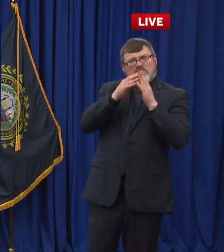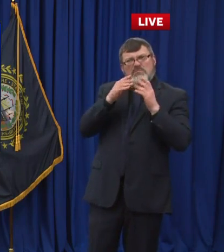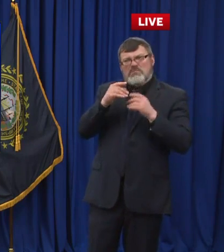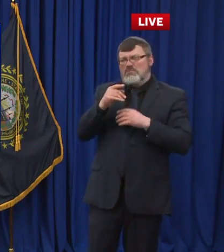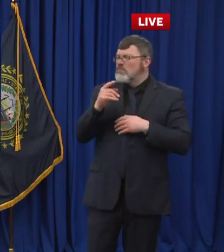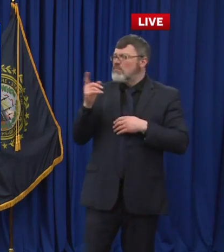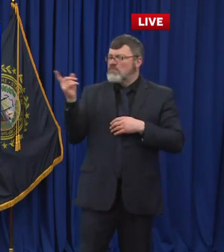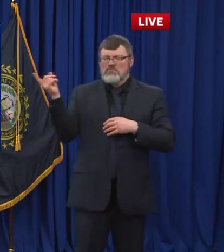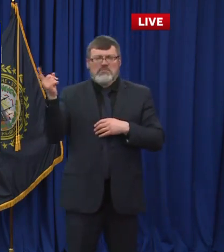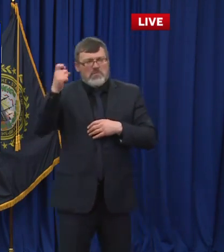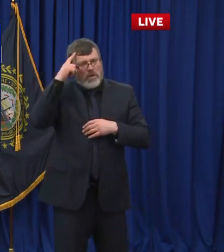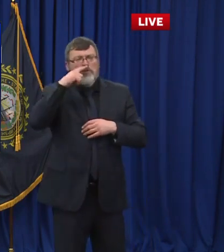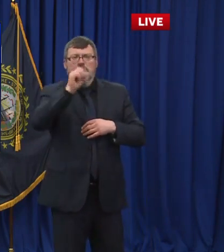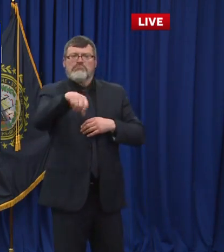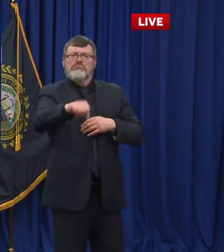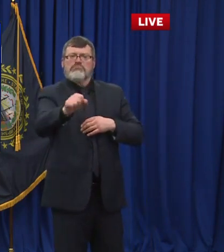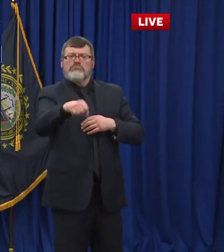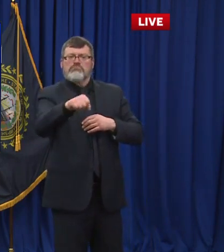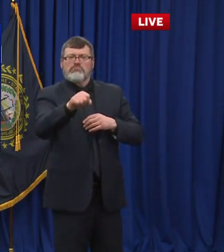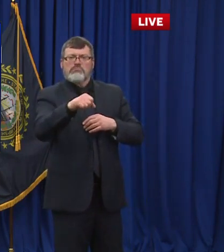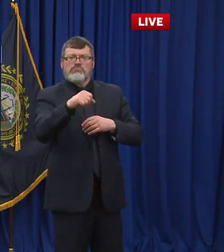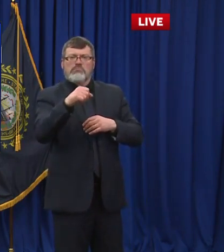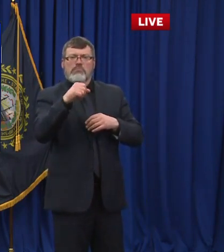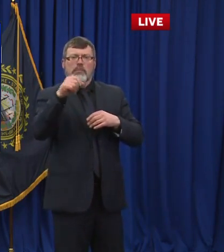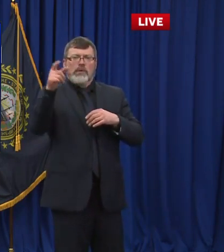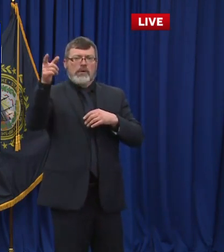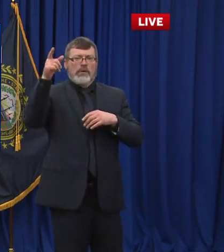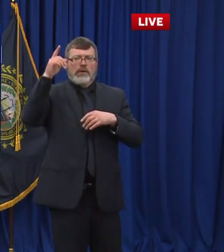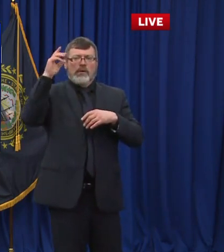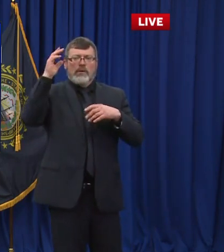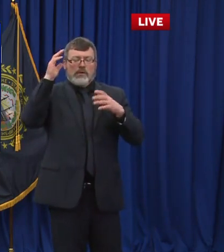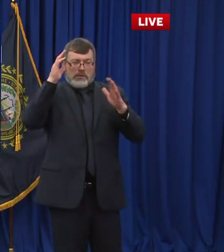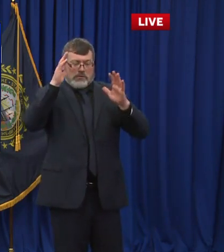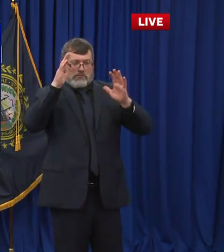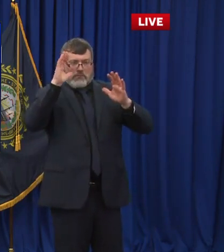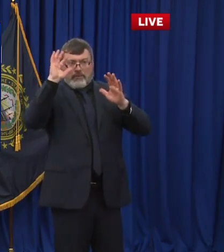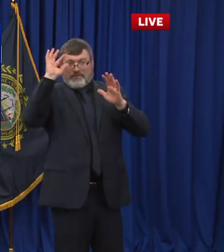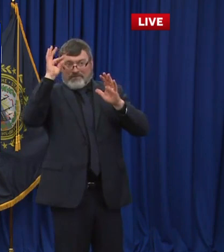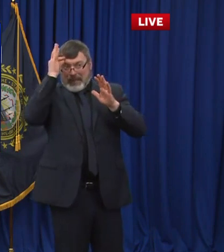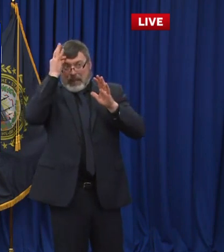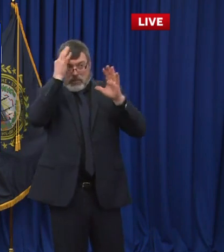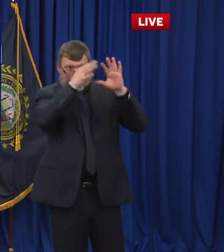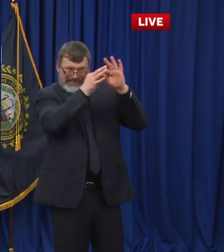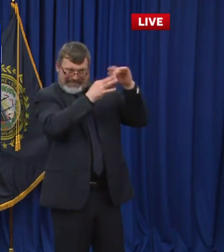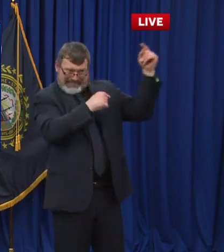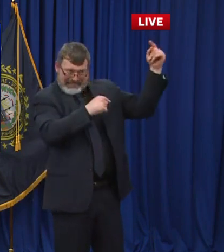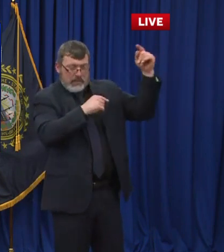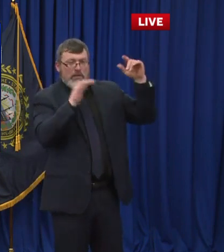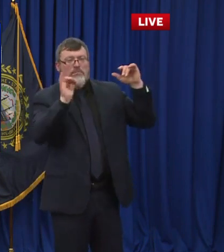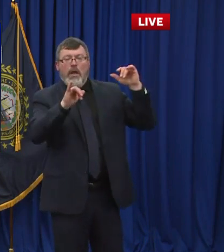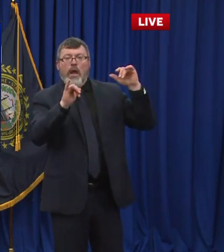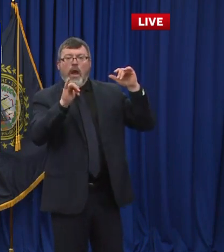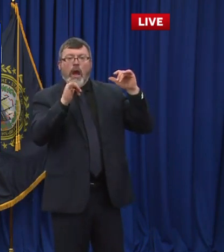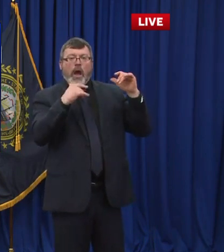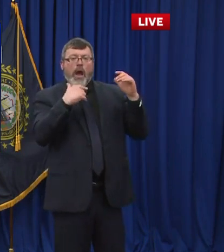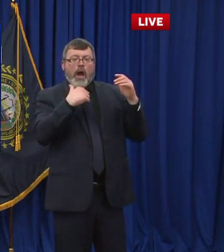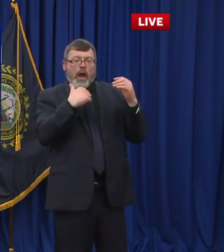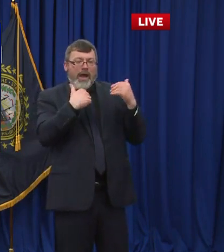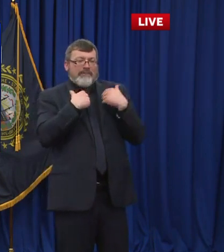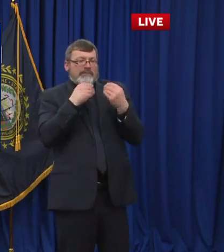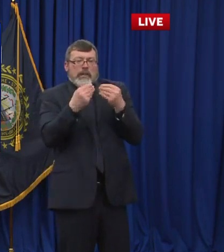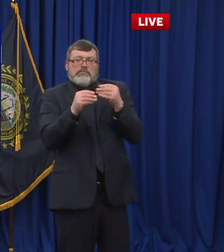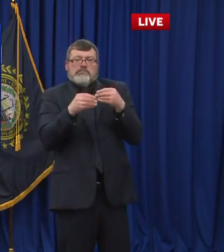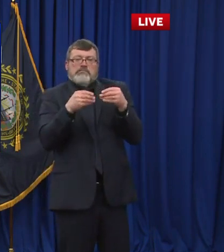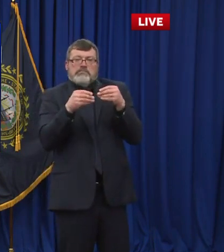not the first by any means. We've allowed a lot of flexibility for our districts to gear up, time for them to gear up. The money, the resources, it's all